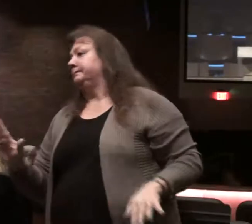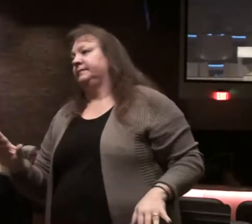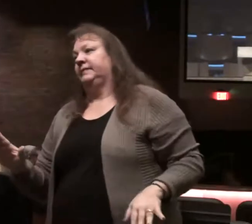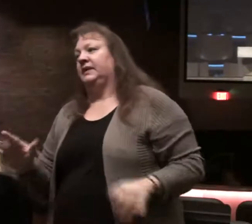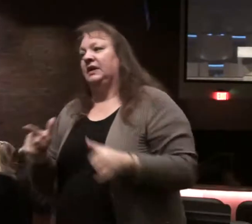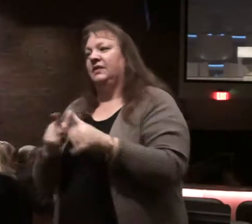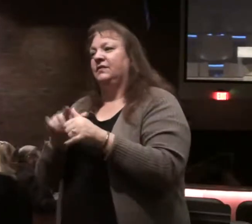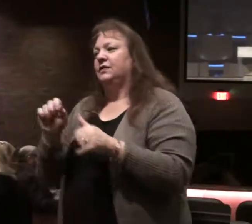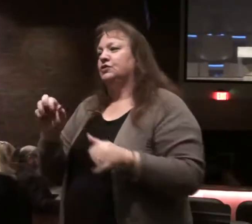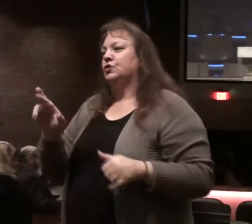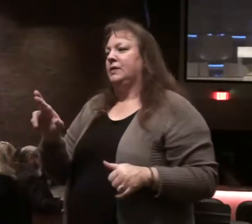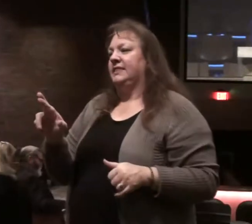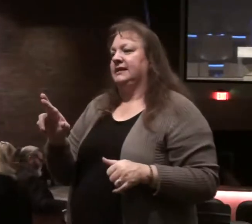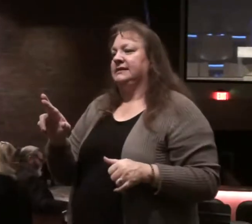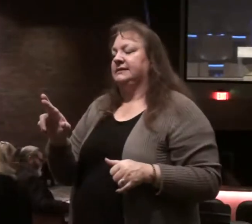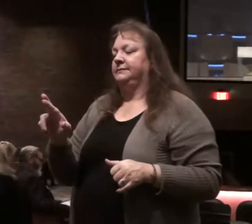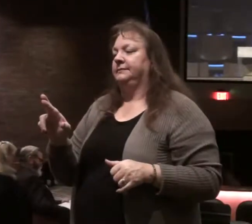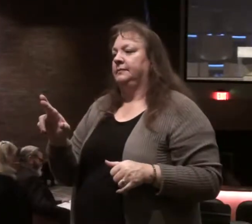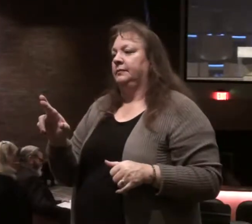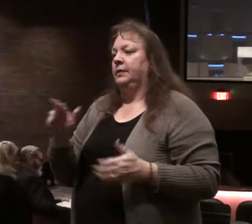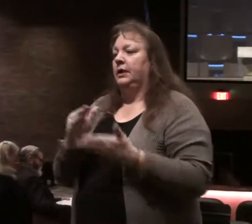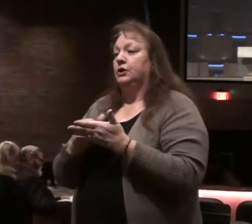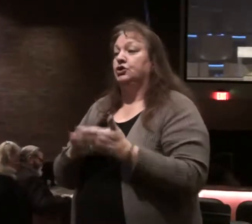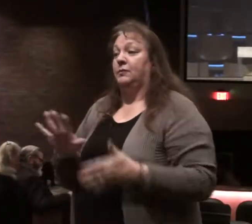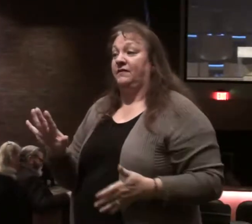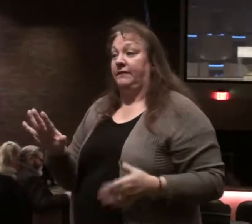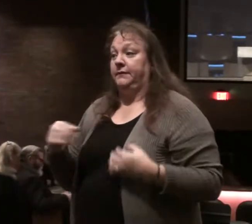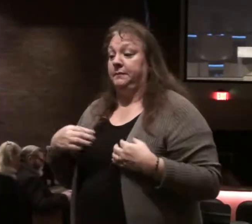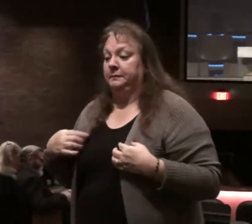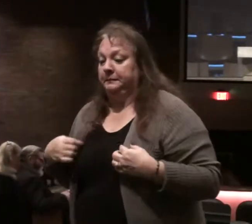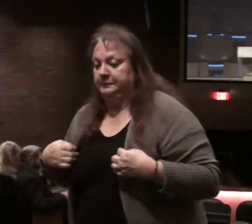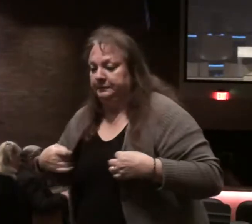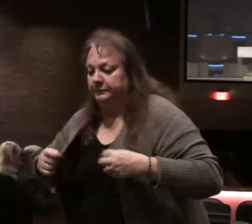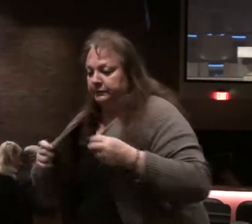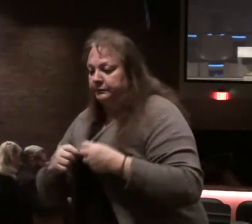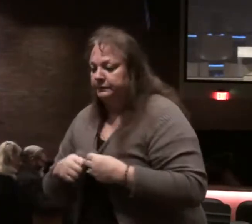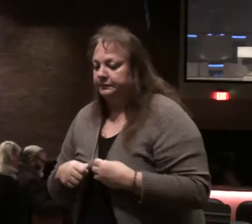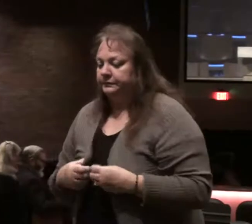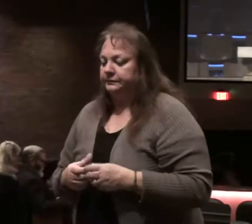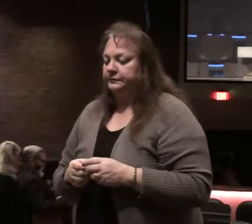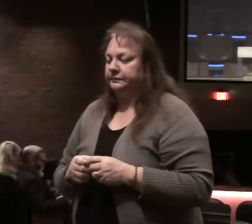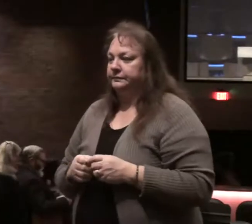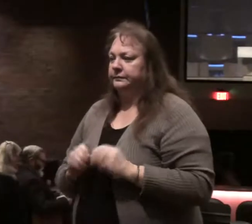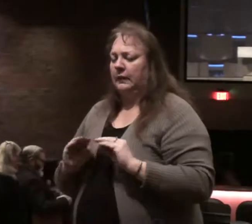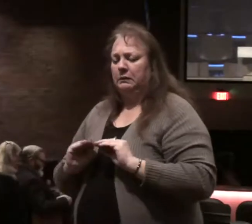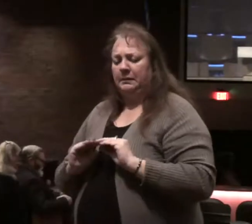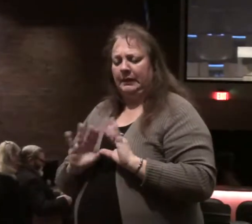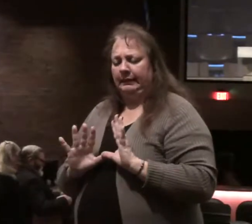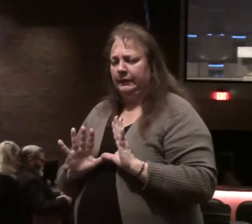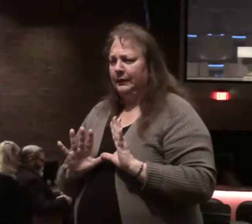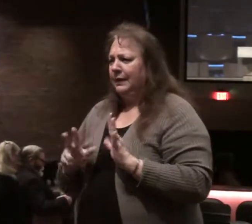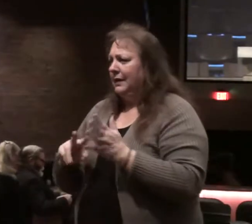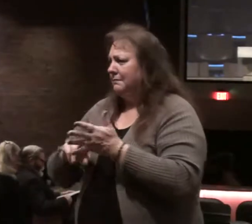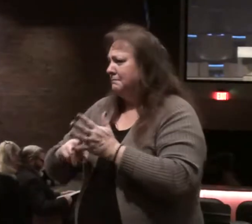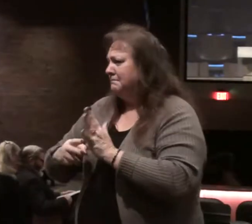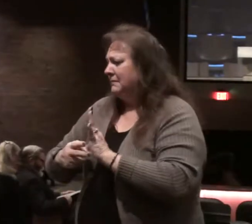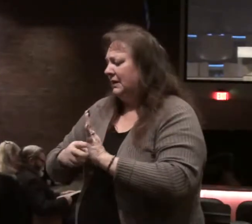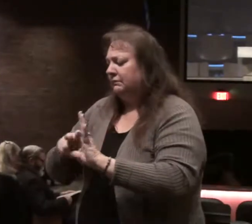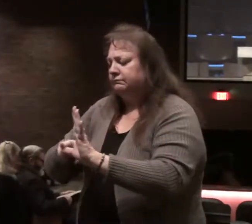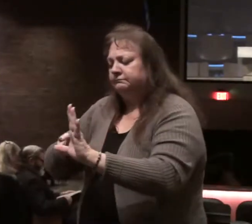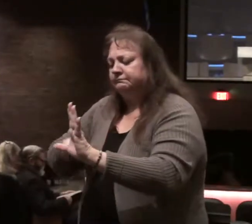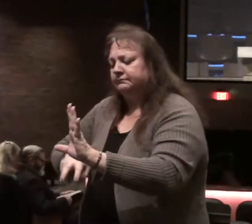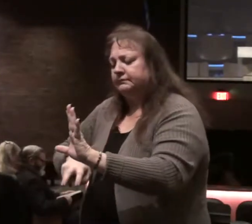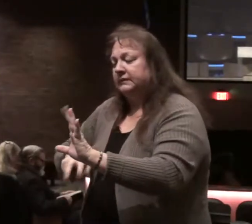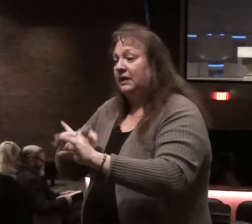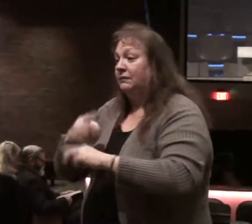Corinthians if you would, quickly. 1 Corinthians chapter 5. So I want make this clear. Does that not mean we remove ourselves